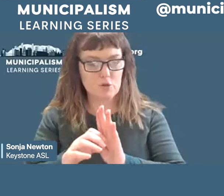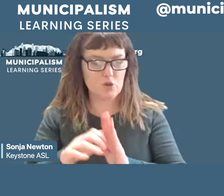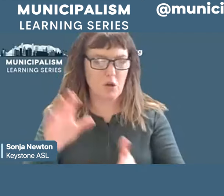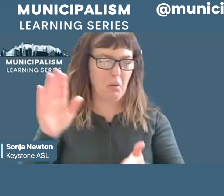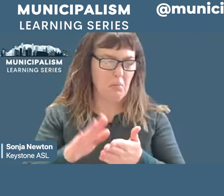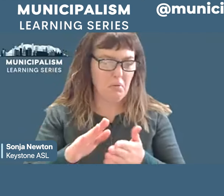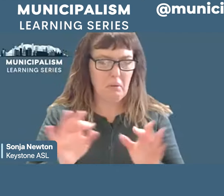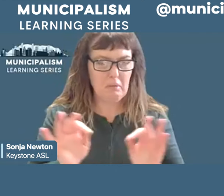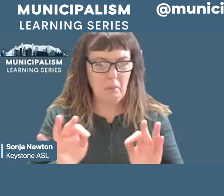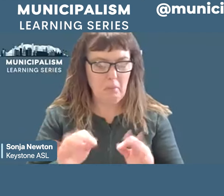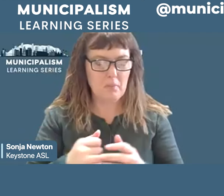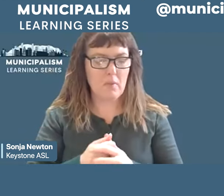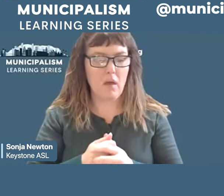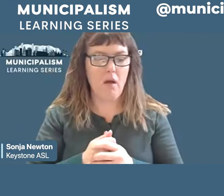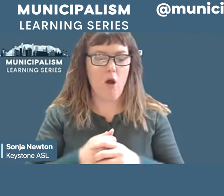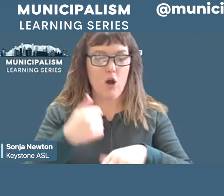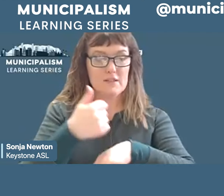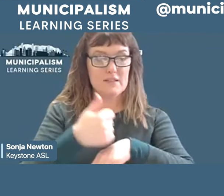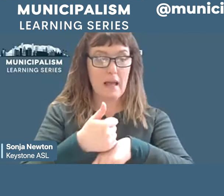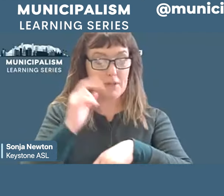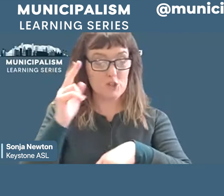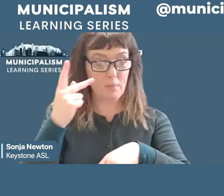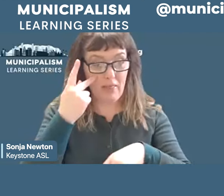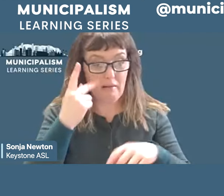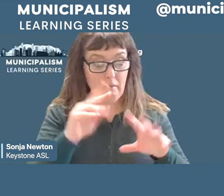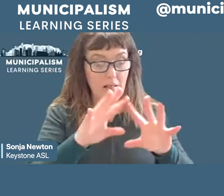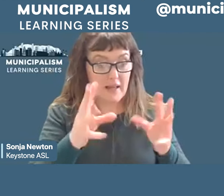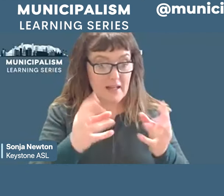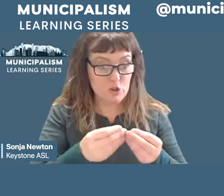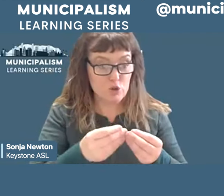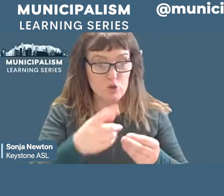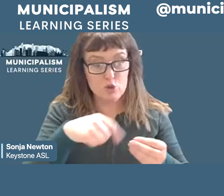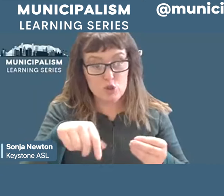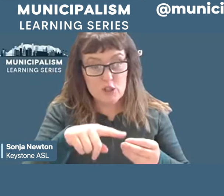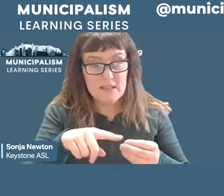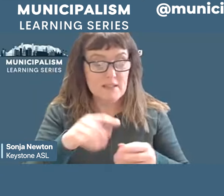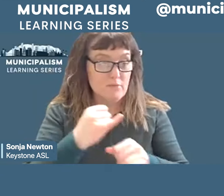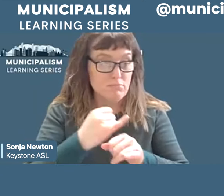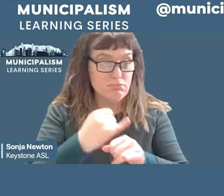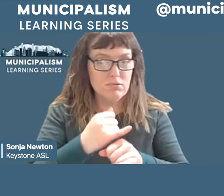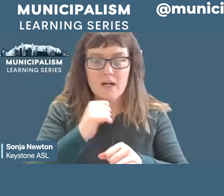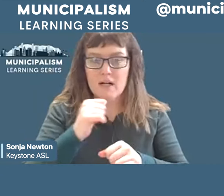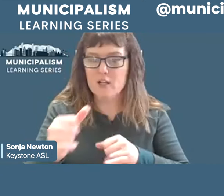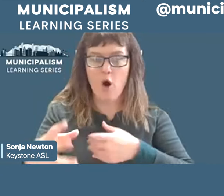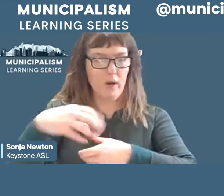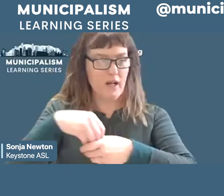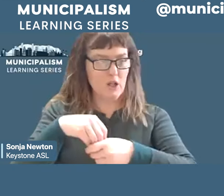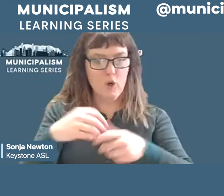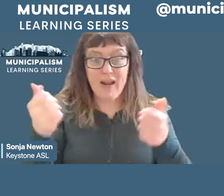That our established political institutions do not include any